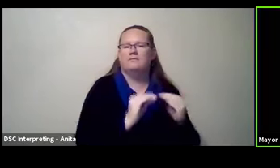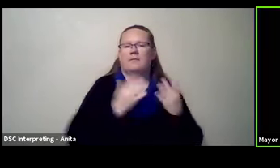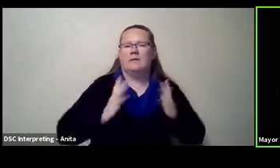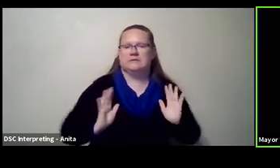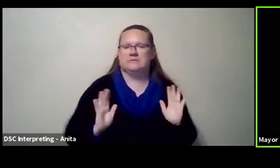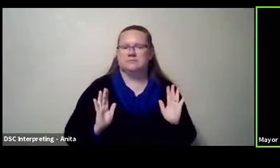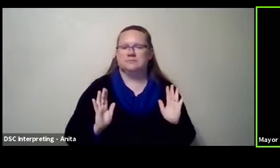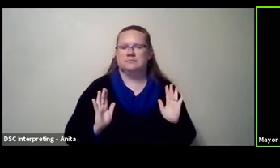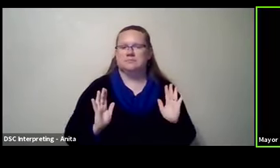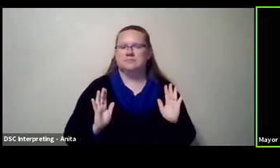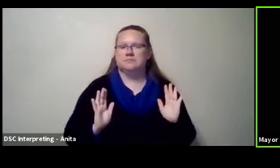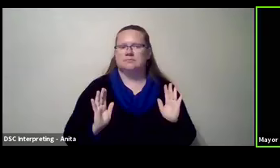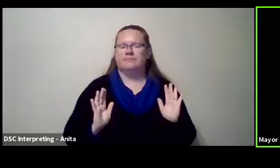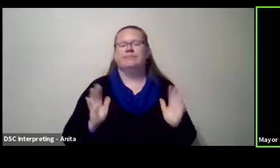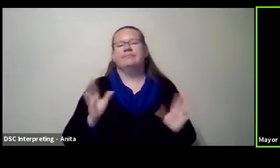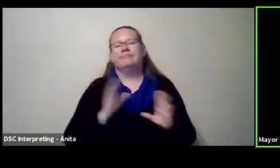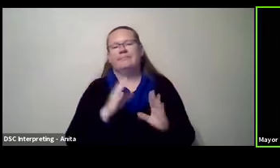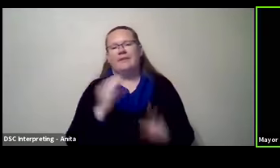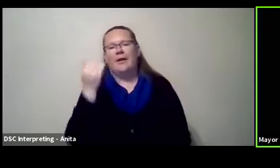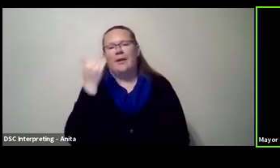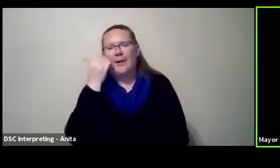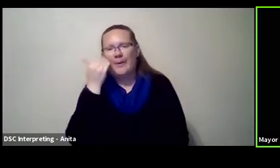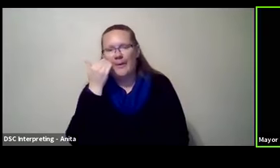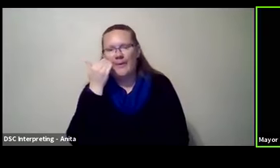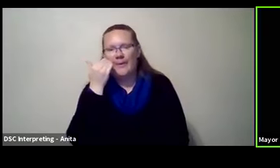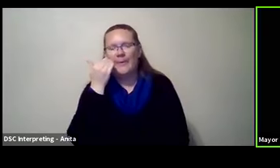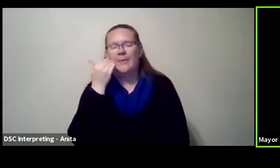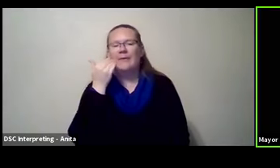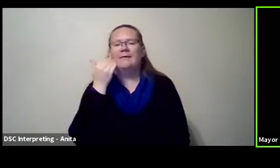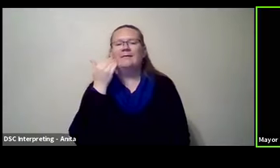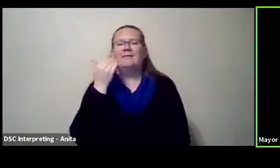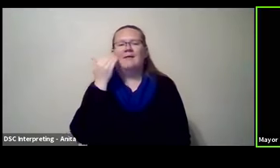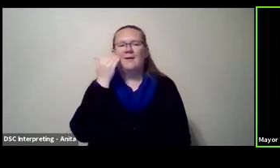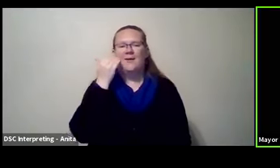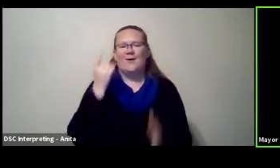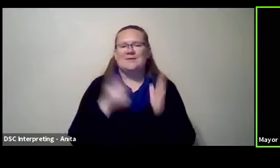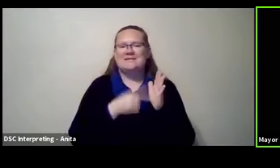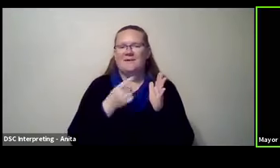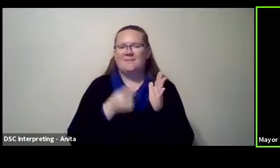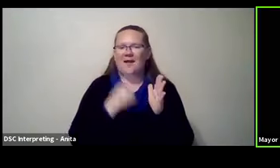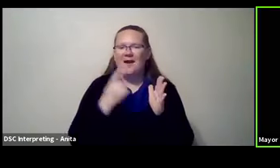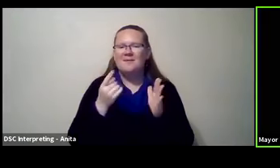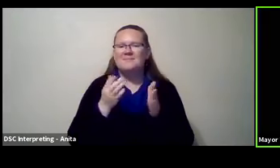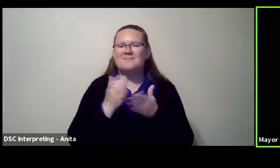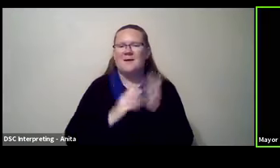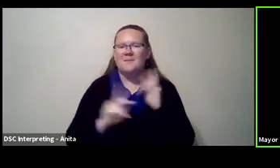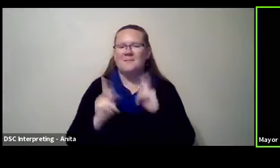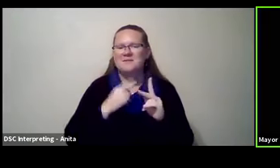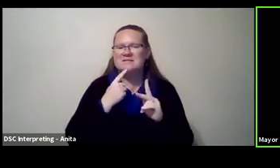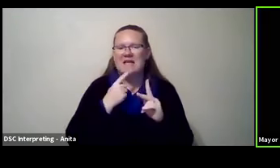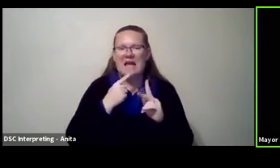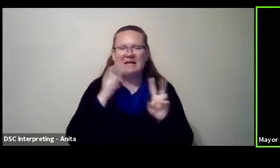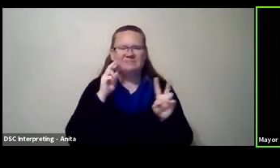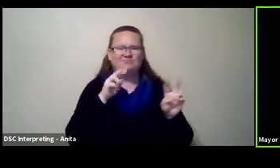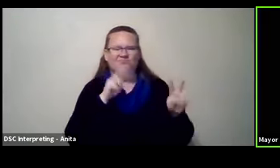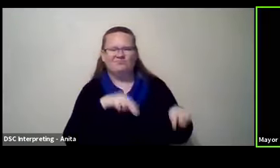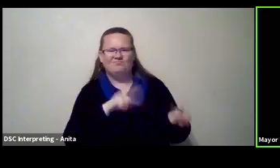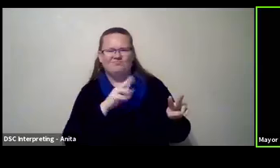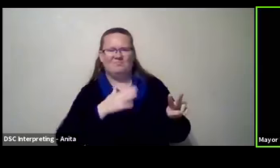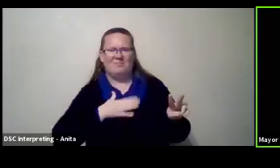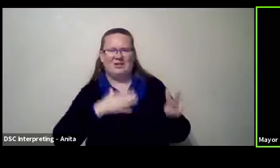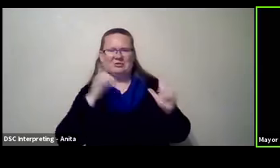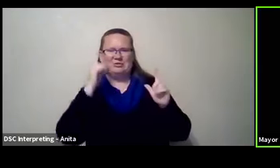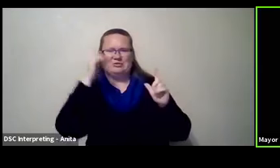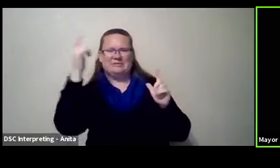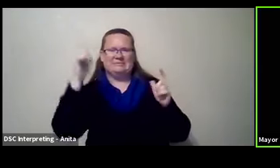um, and I know what, uh, I, I know sometimes the knock against me is that I am, uh, my dreams are too big